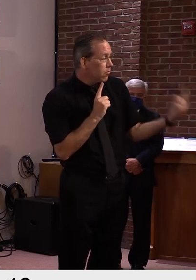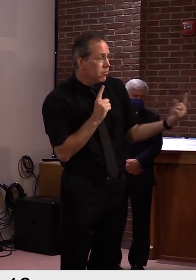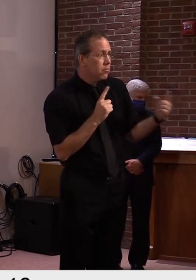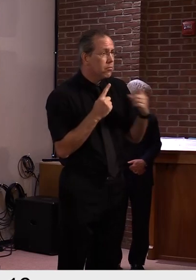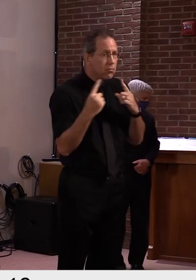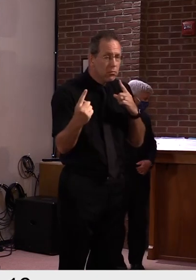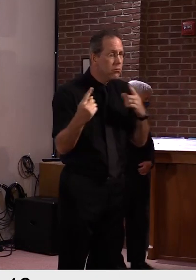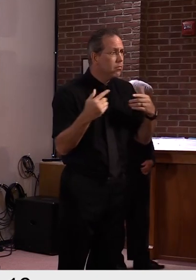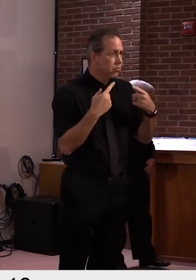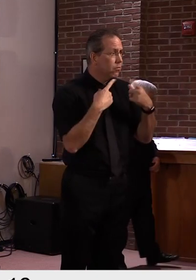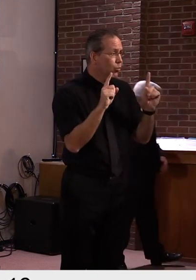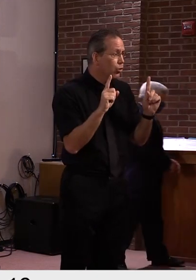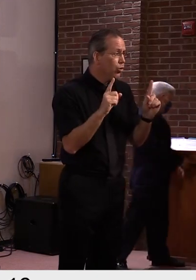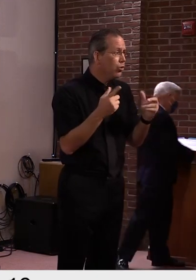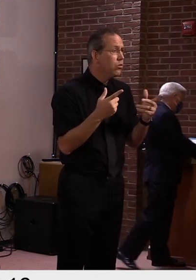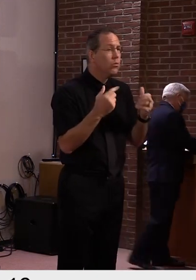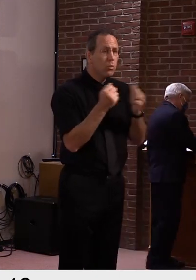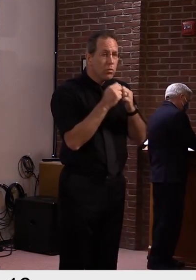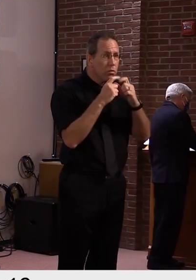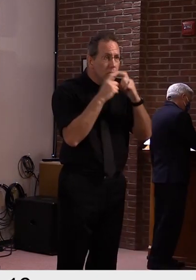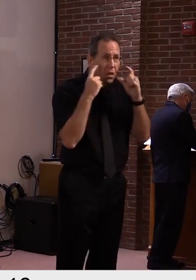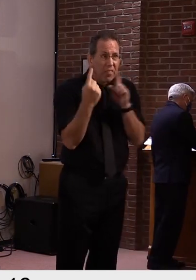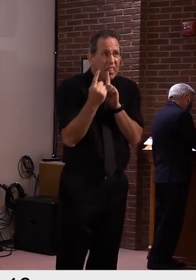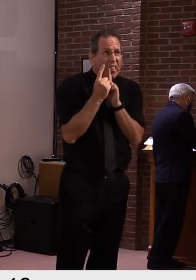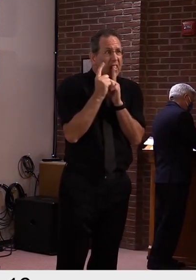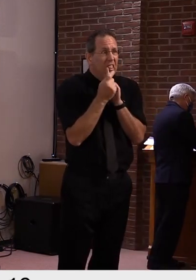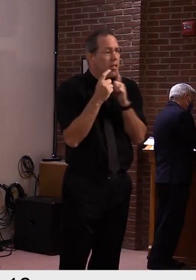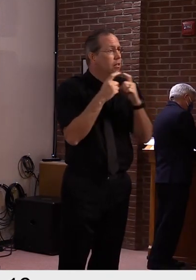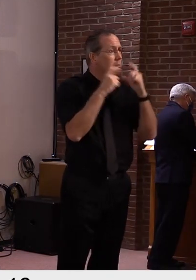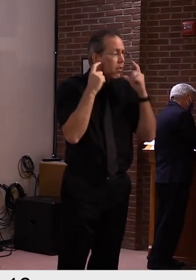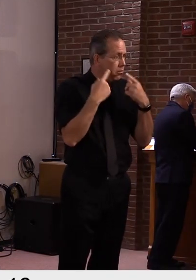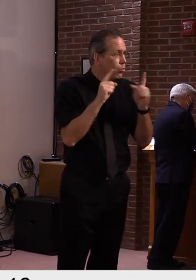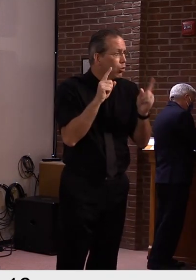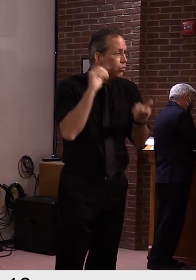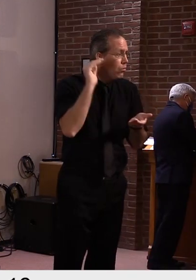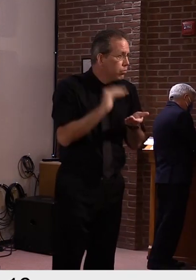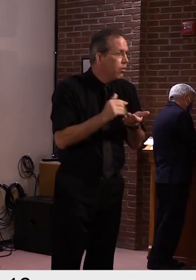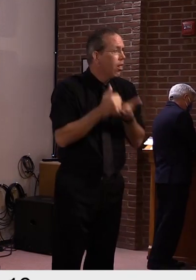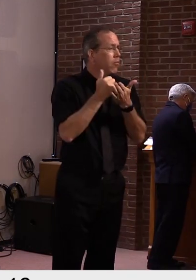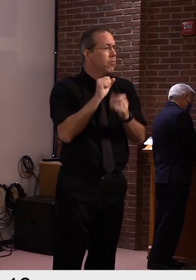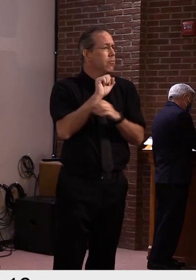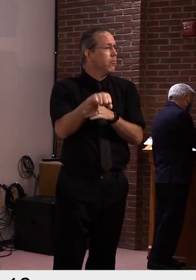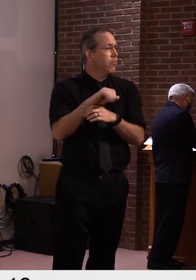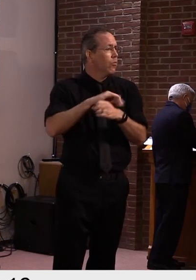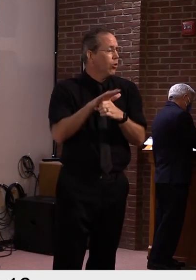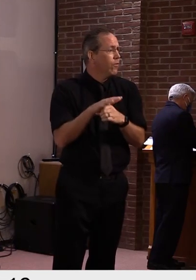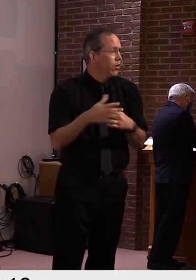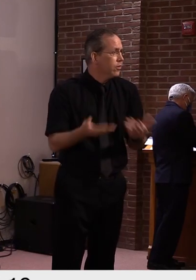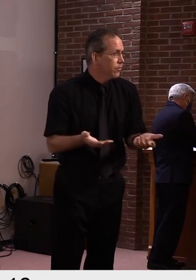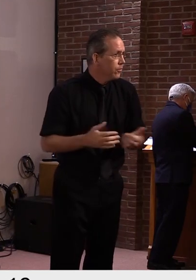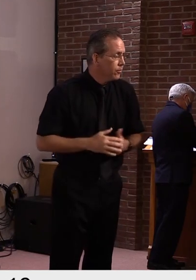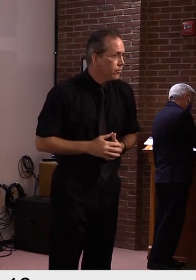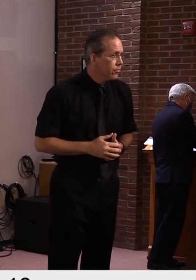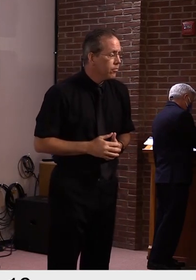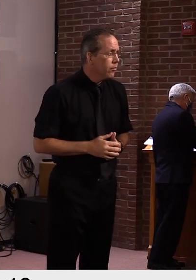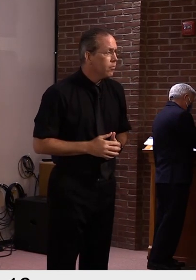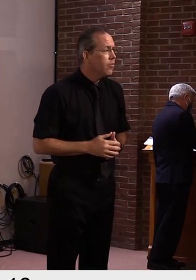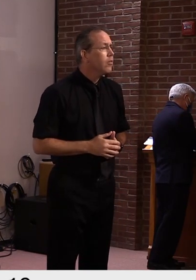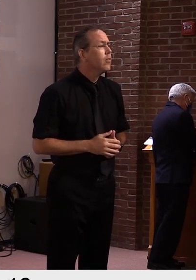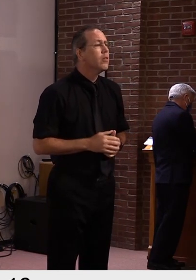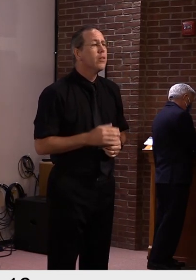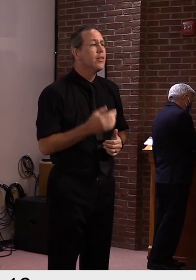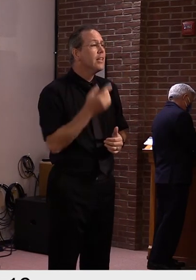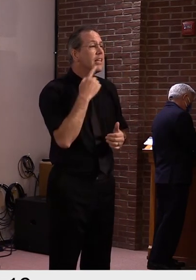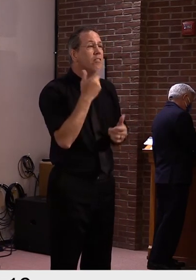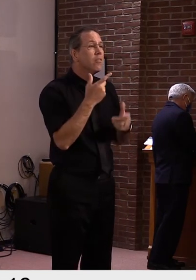uh, from, uh, from a, uh, national perspective, um, if we could all just wear masks for a few weeks, uh,